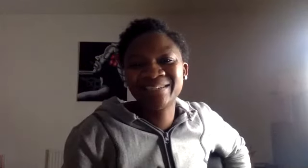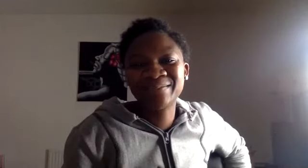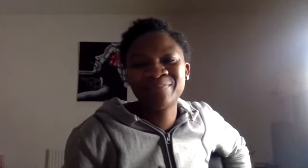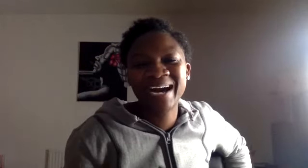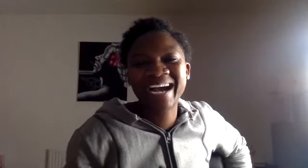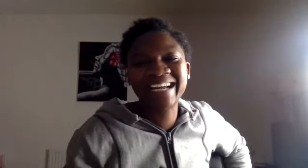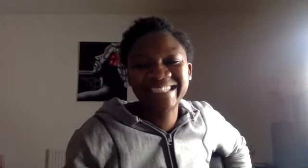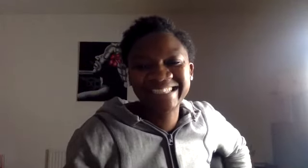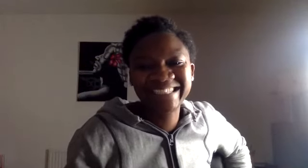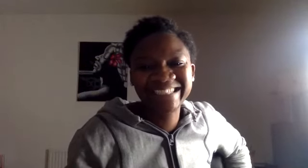Bye. Bye.